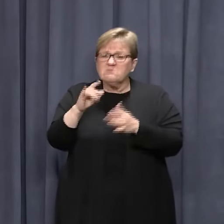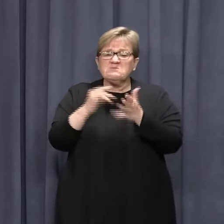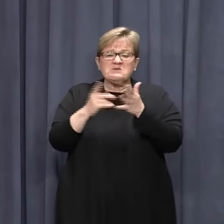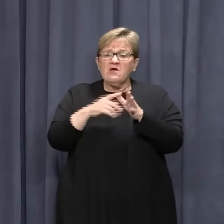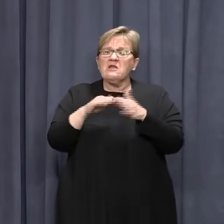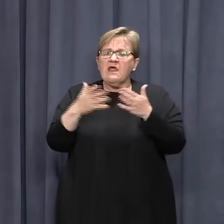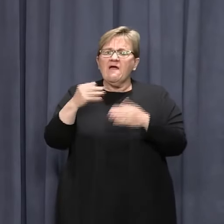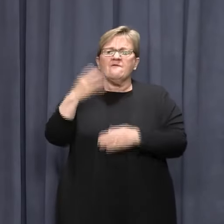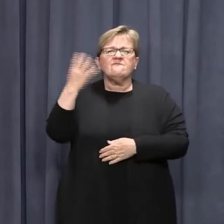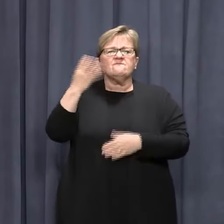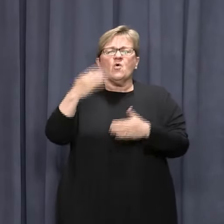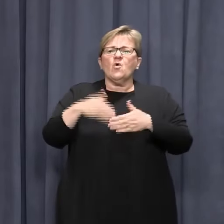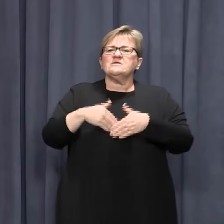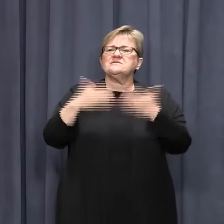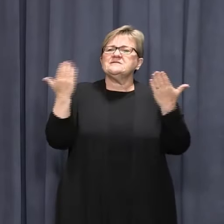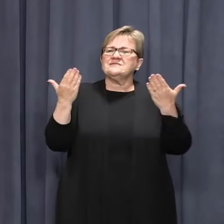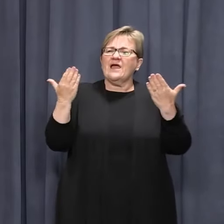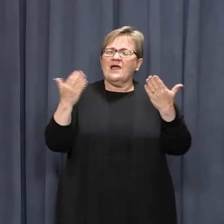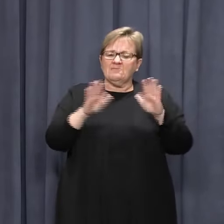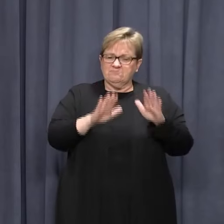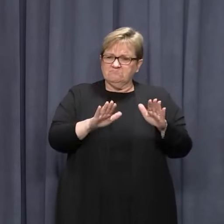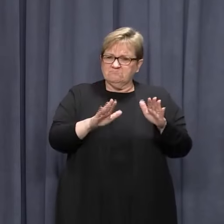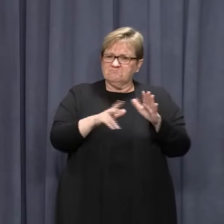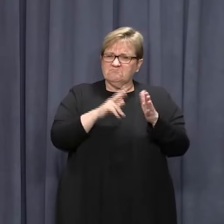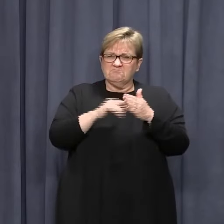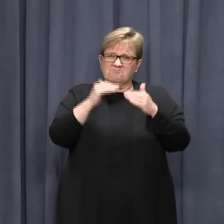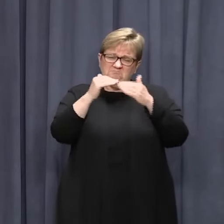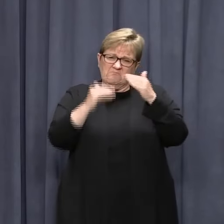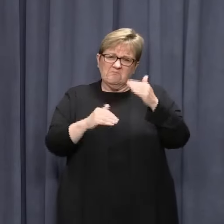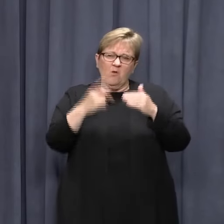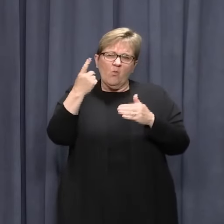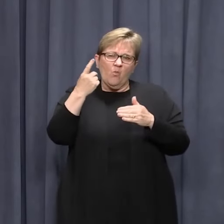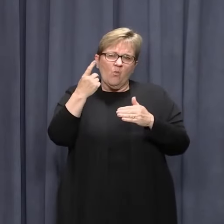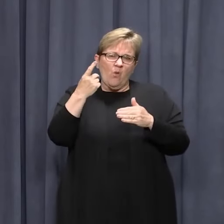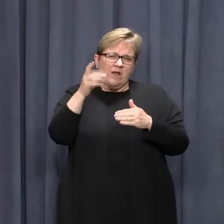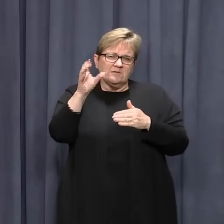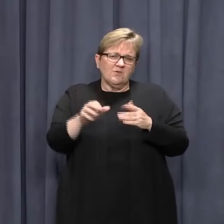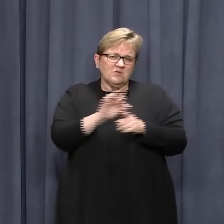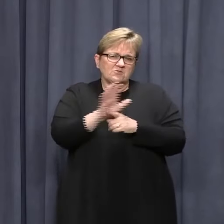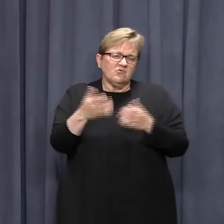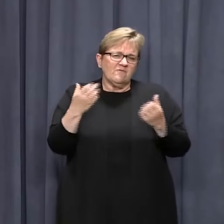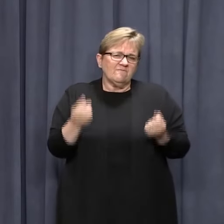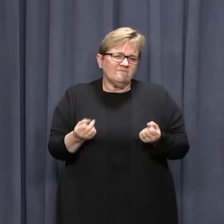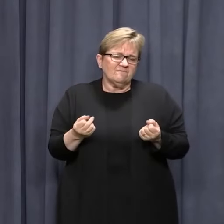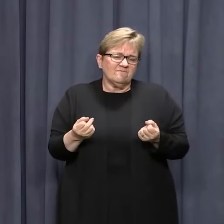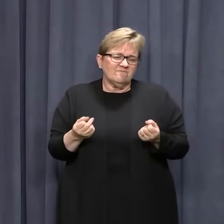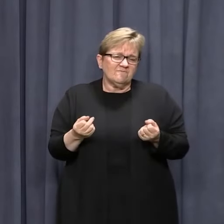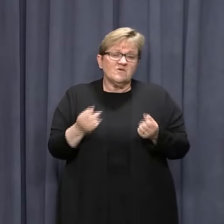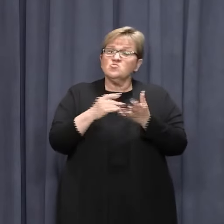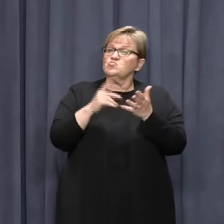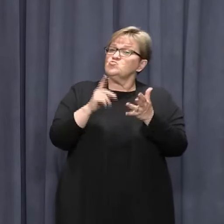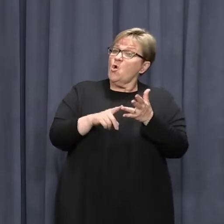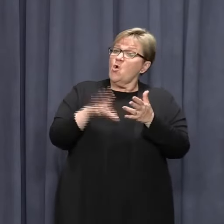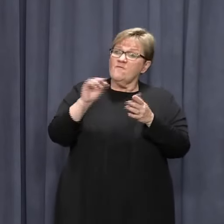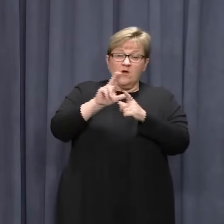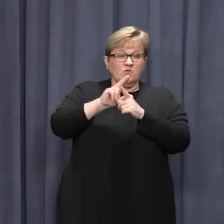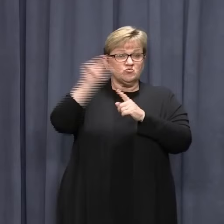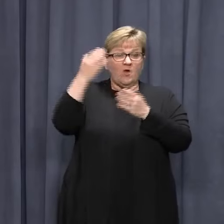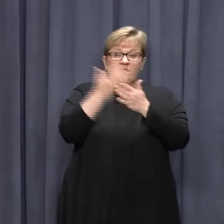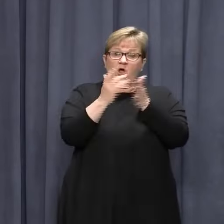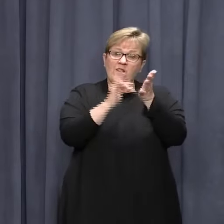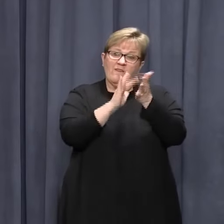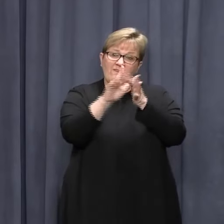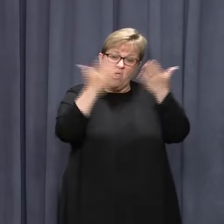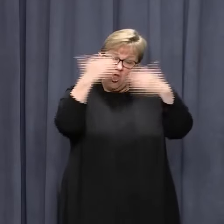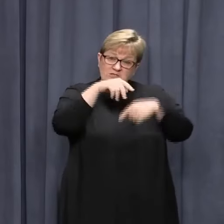now has a 14-day rolling case average of less than one case. As a result, effective from midnight on